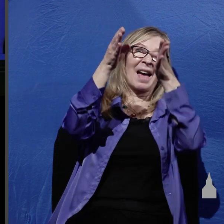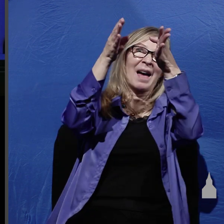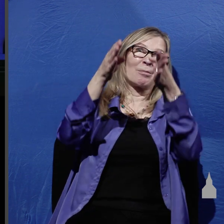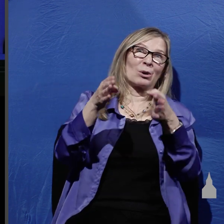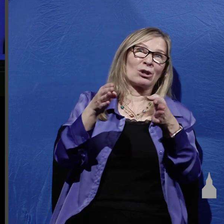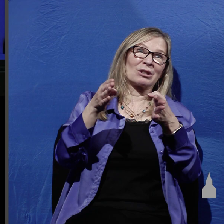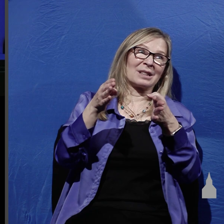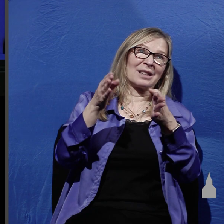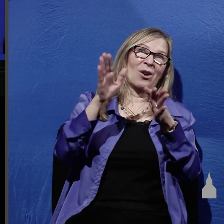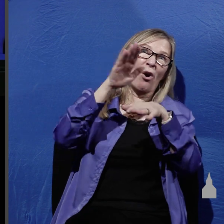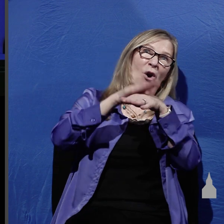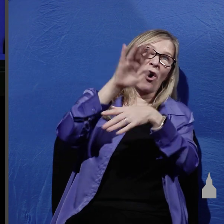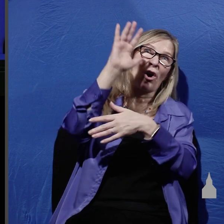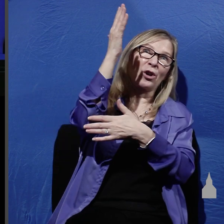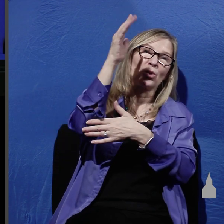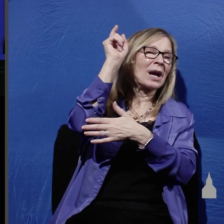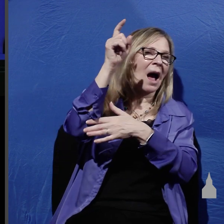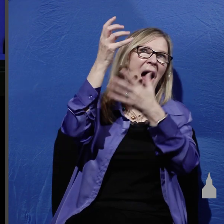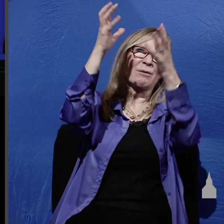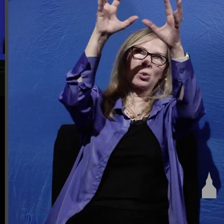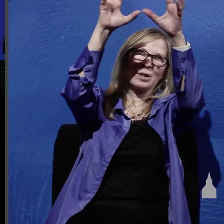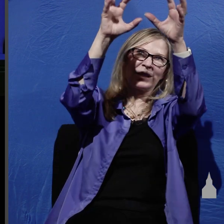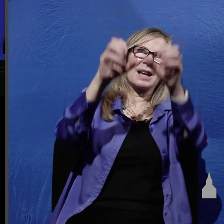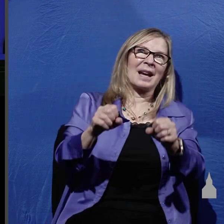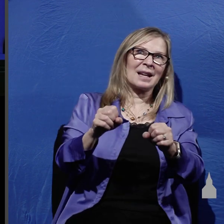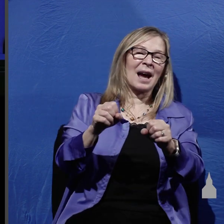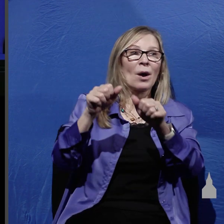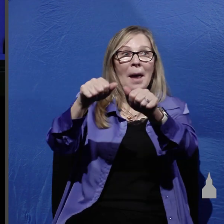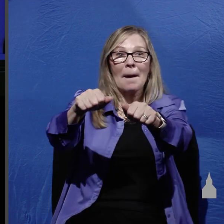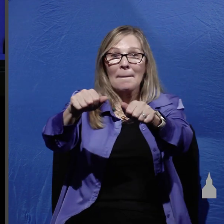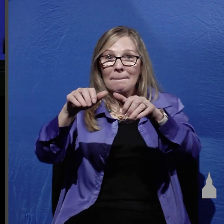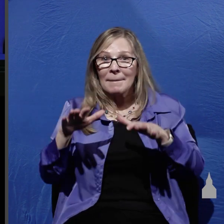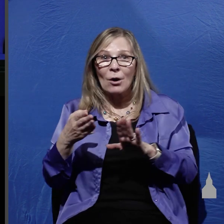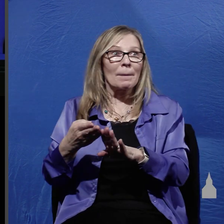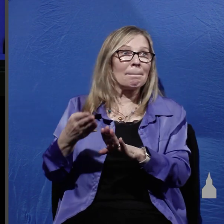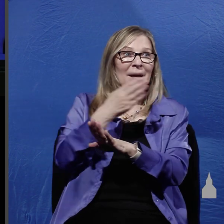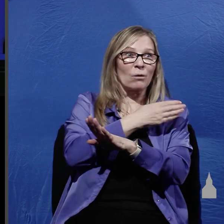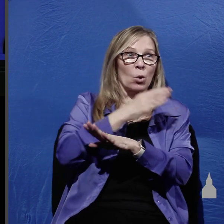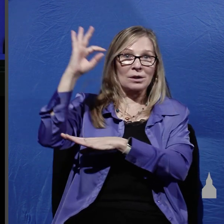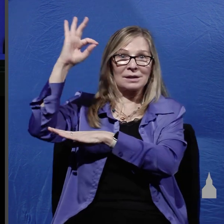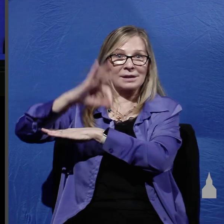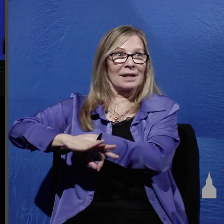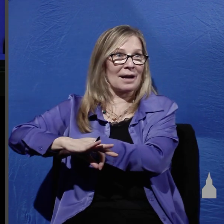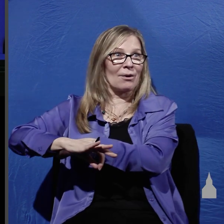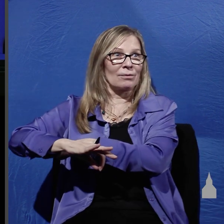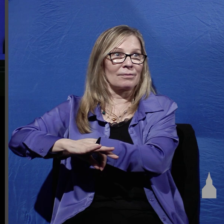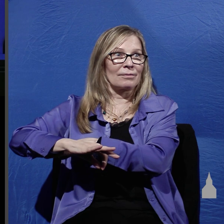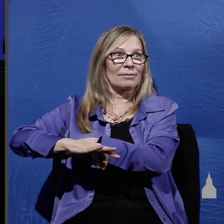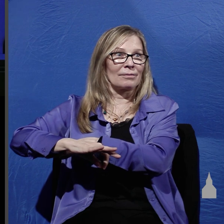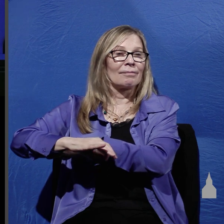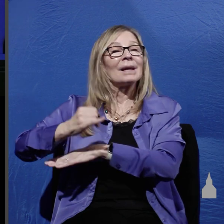needed to be taken down and buried by sundown now if it were up to the Romans they